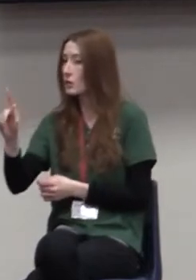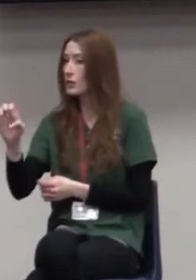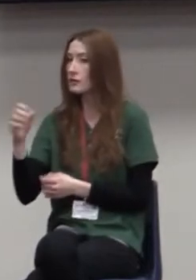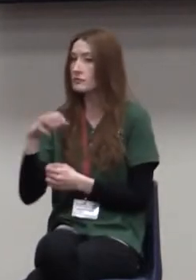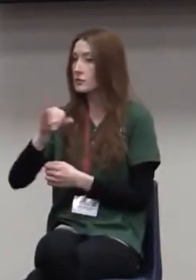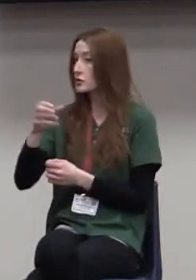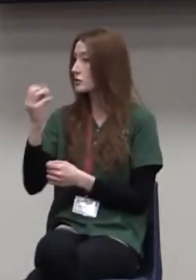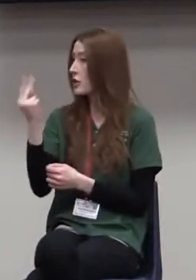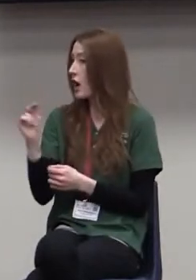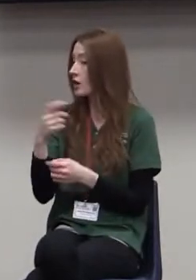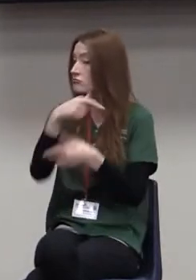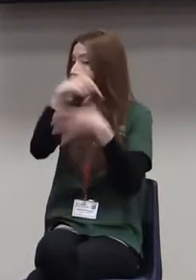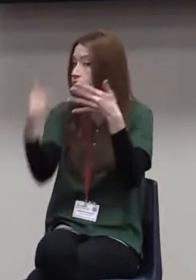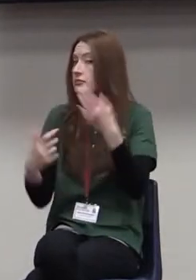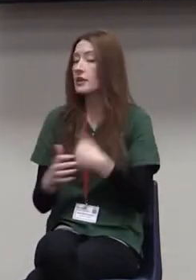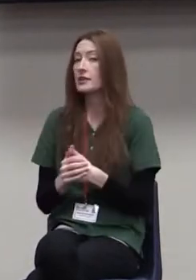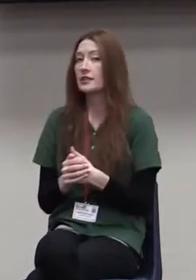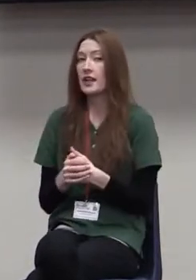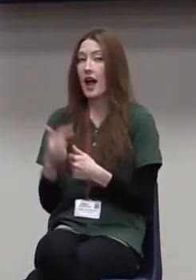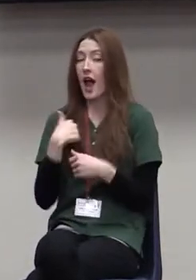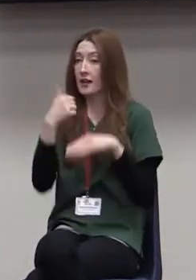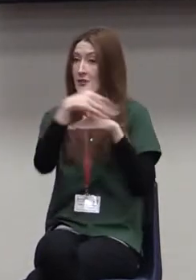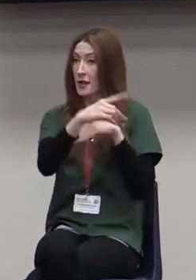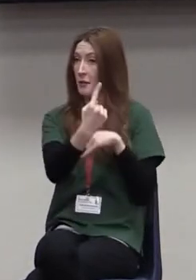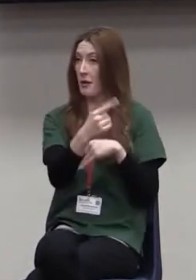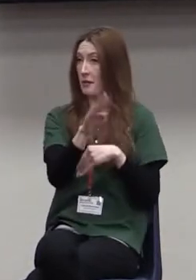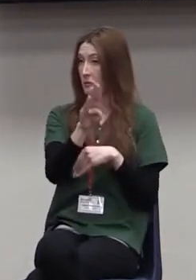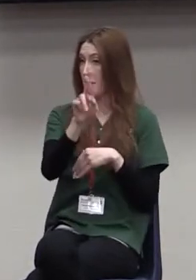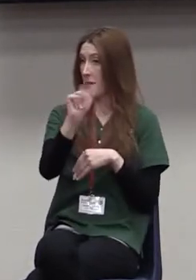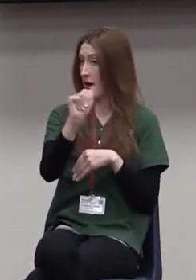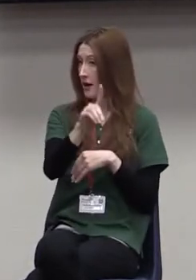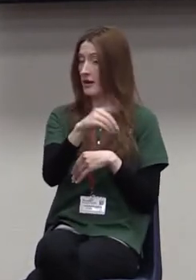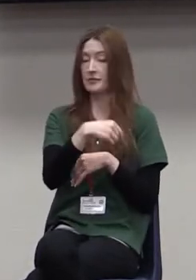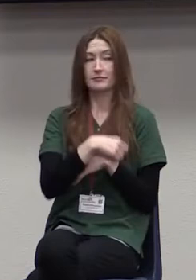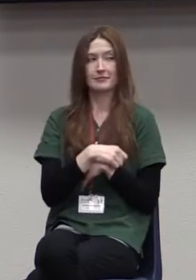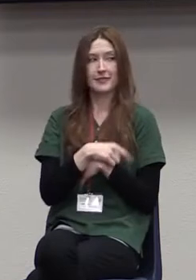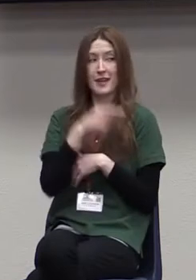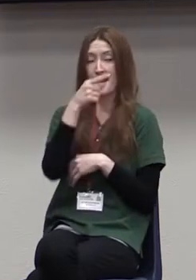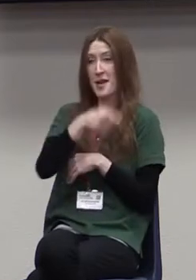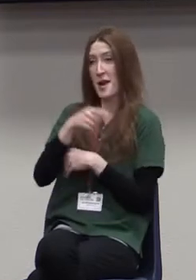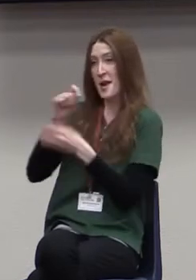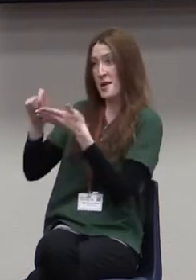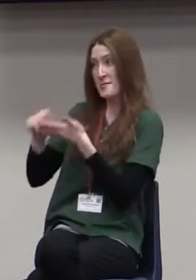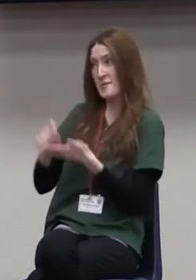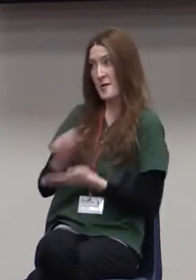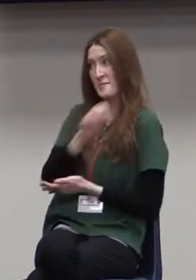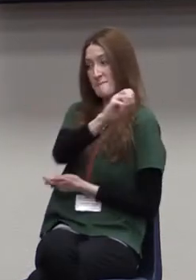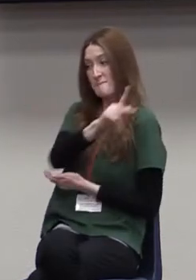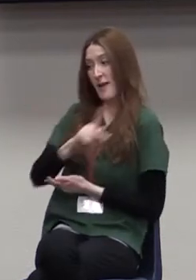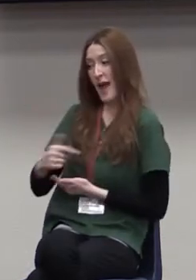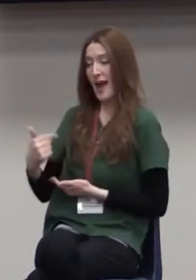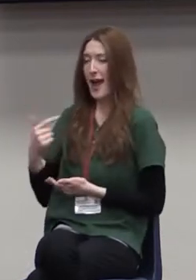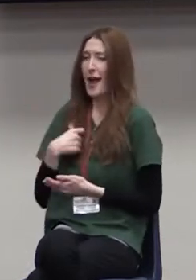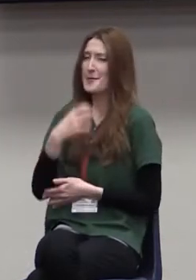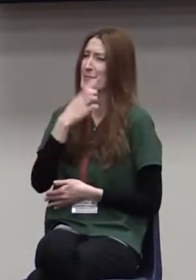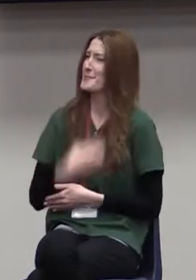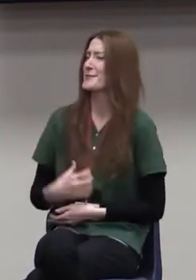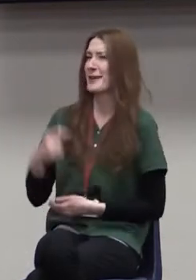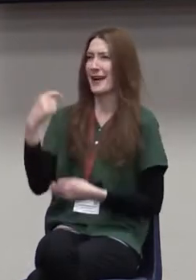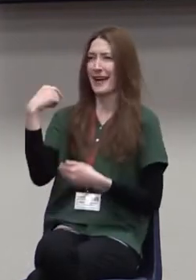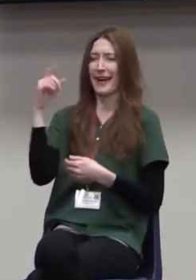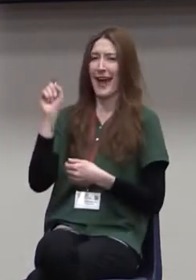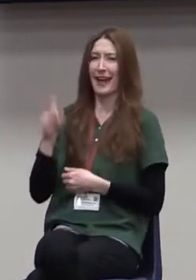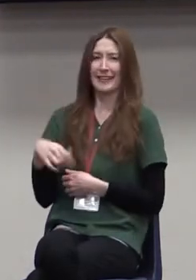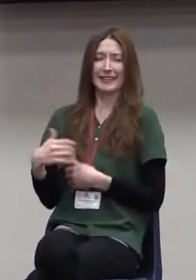and Brad wrote me back, and I wished I had the time to read you what he wrote about his